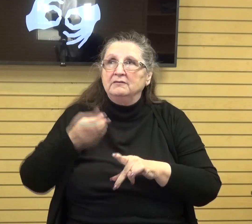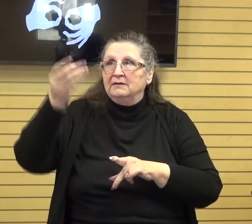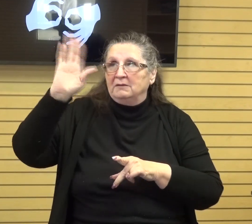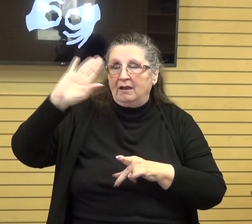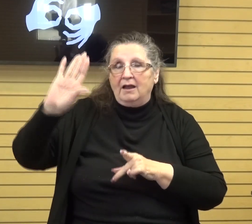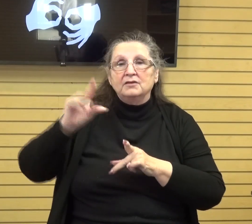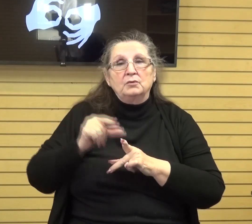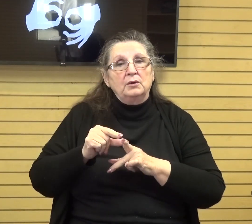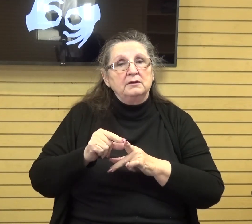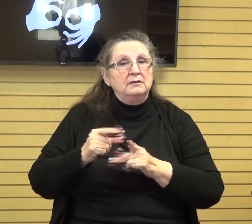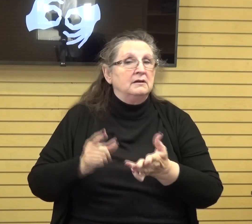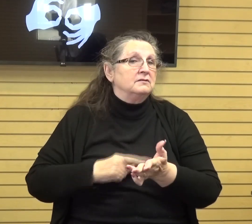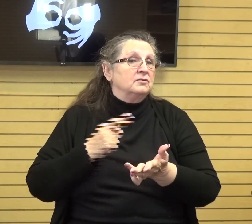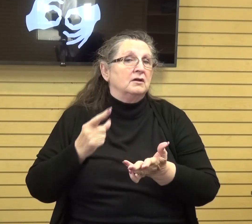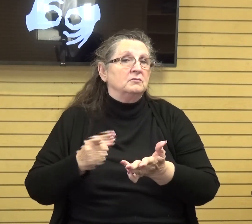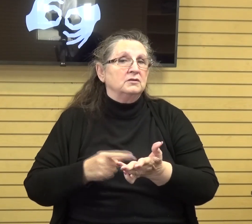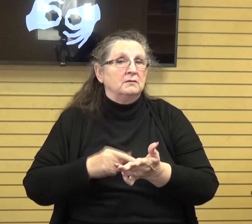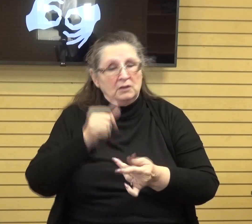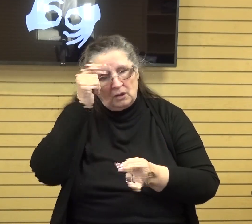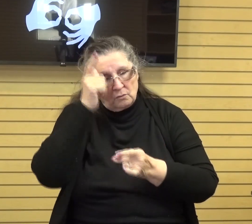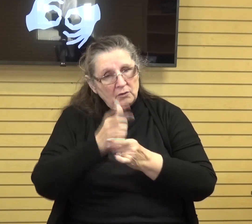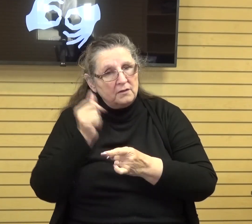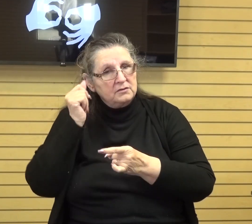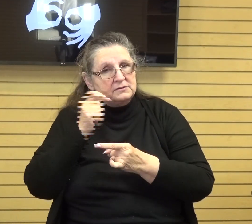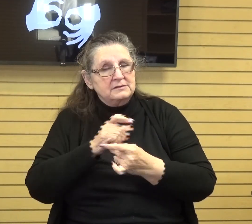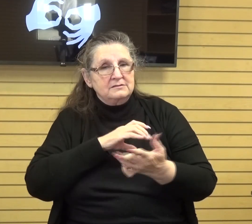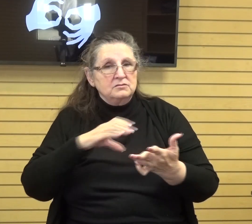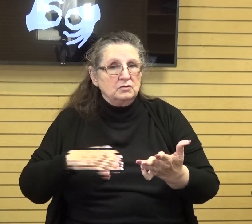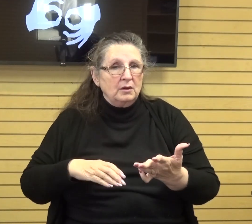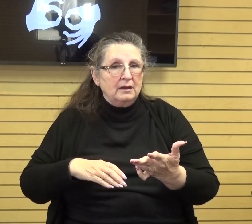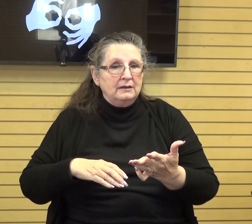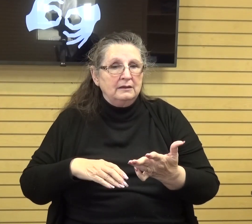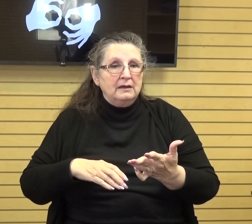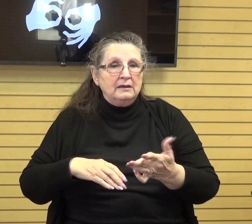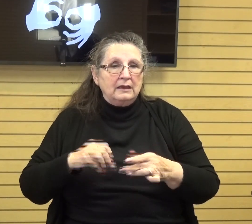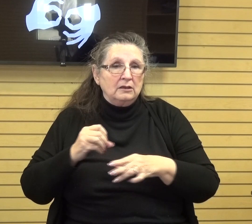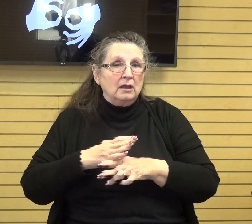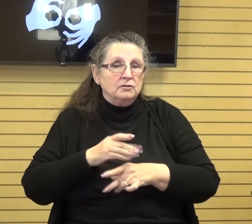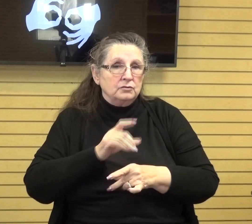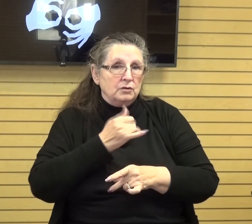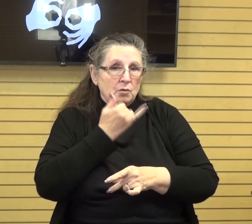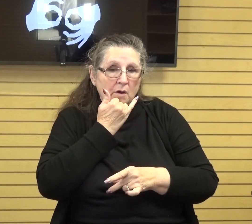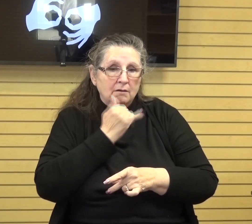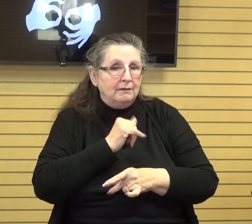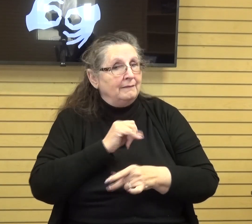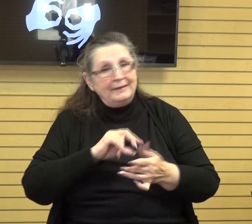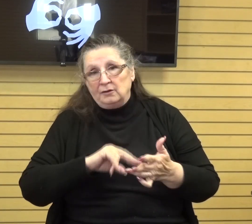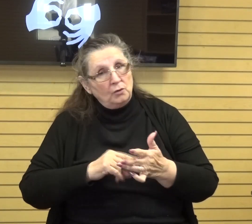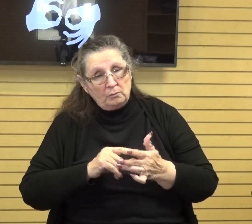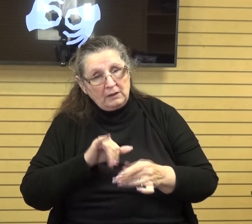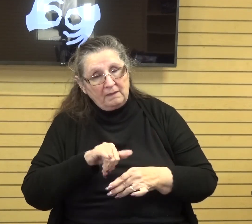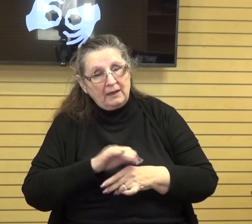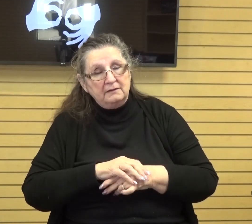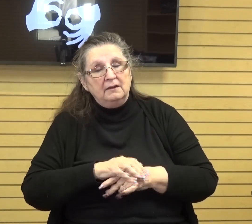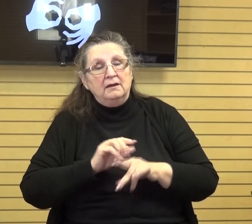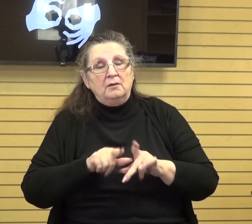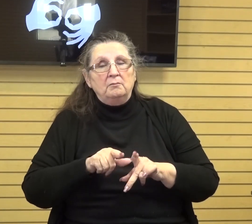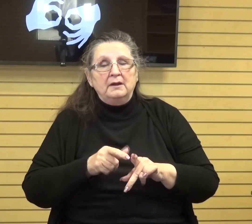sometimes even uh brothers and sisters in christ can give you the wrong counsel they don't mean to but we take our counsel from the word of